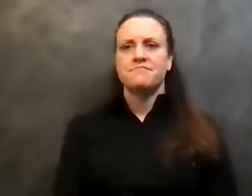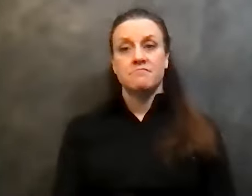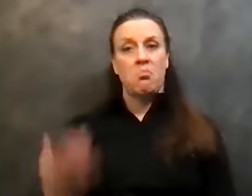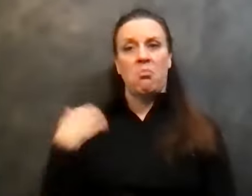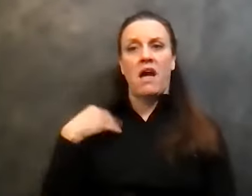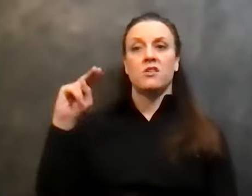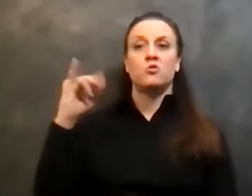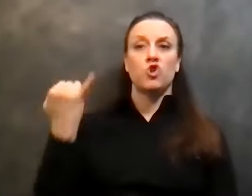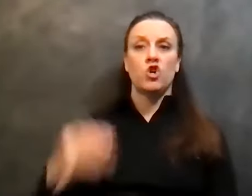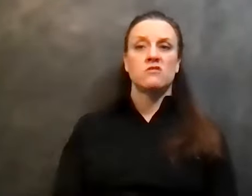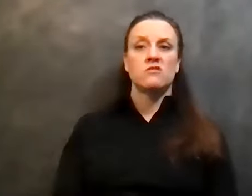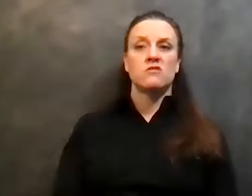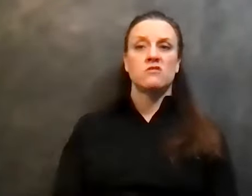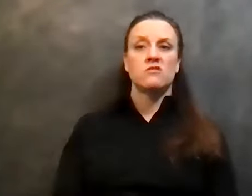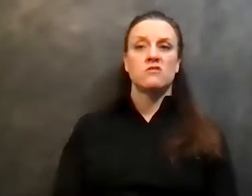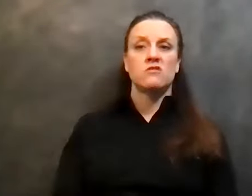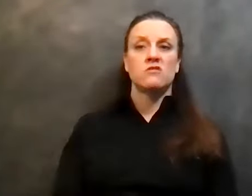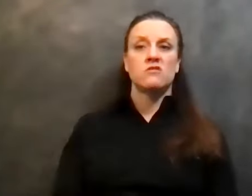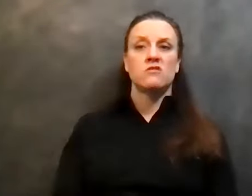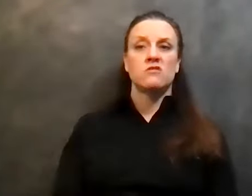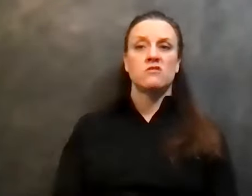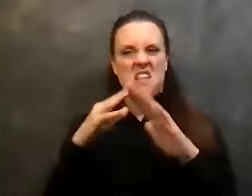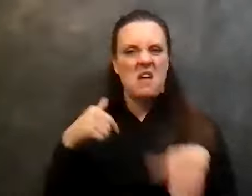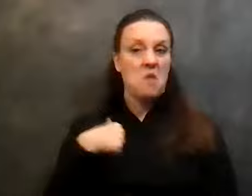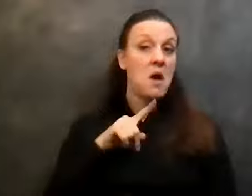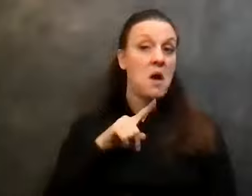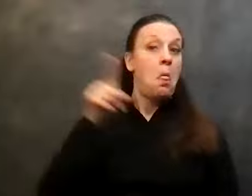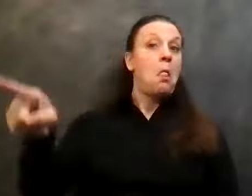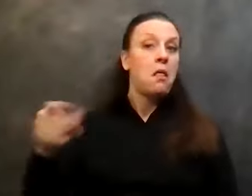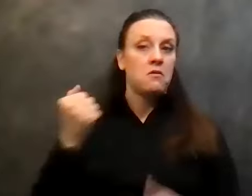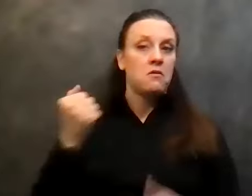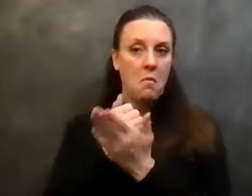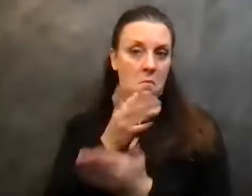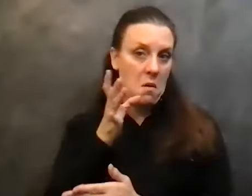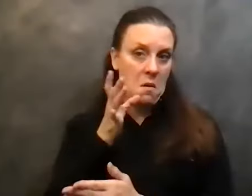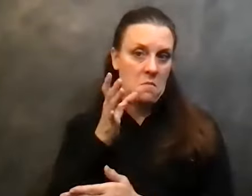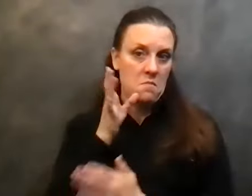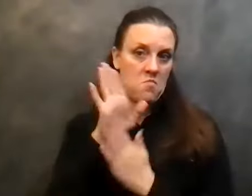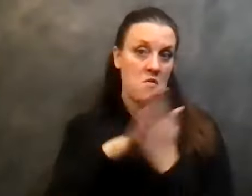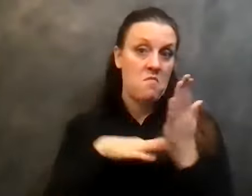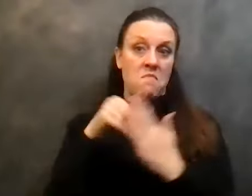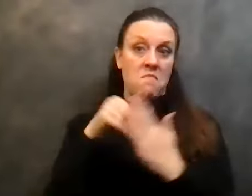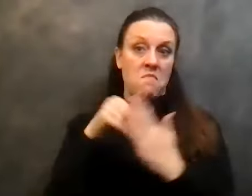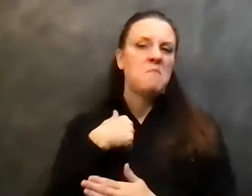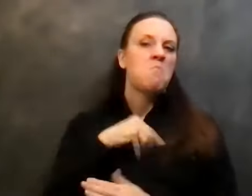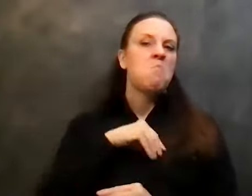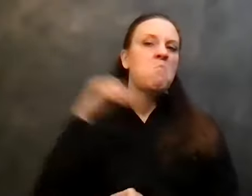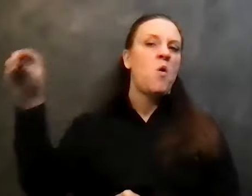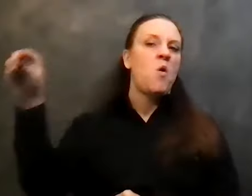mom needs some help around the house. I could probably go up and, you know, help mom with paint in the house. That's what I'll do. I'll go back up to New